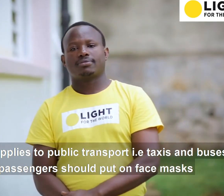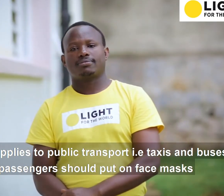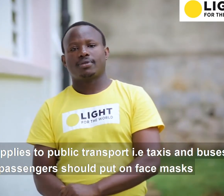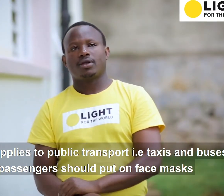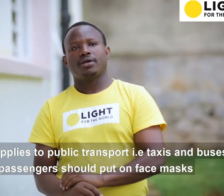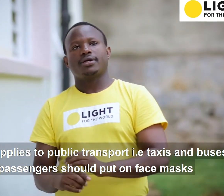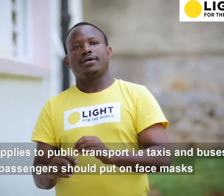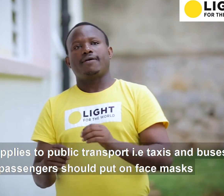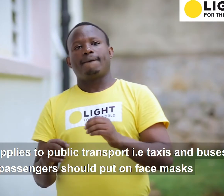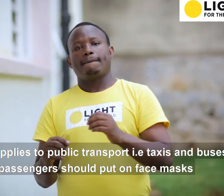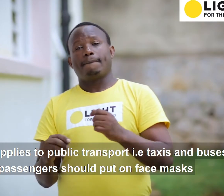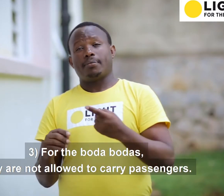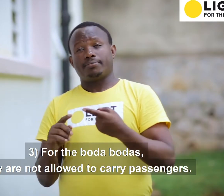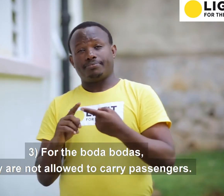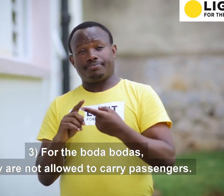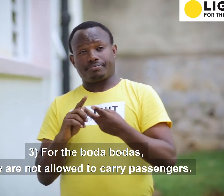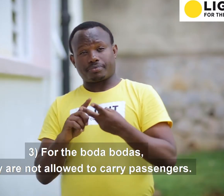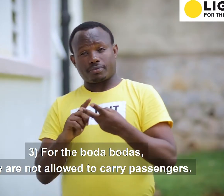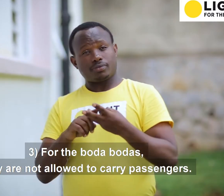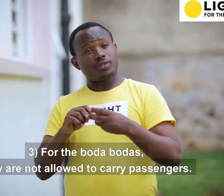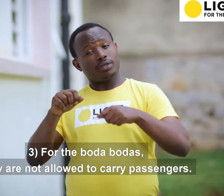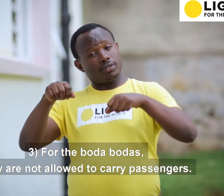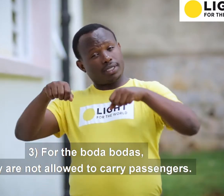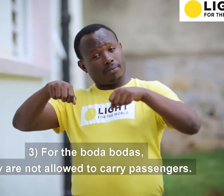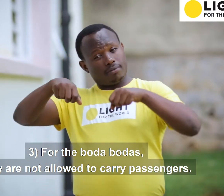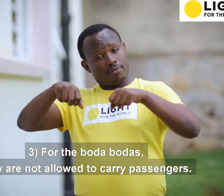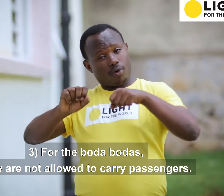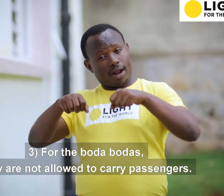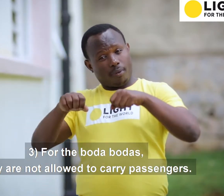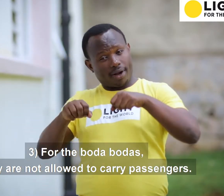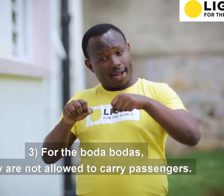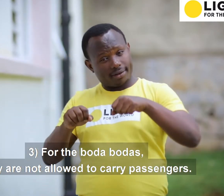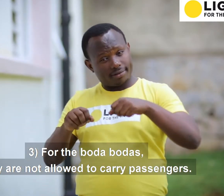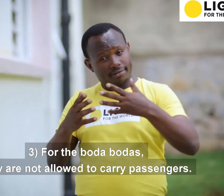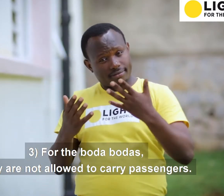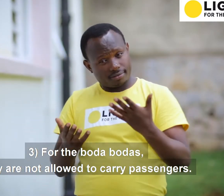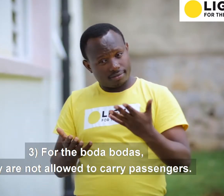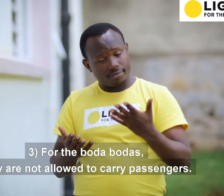3. For the border borders, they are not allowed to carry passengers.